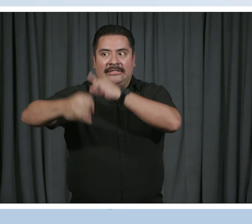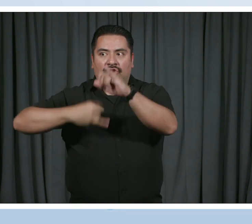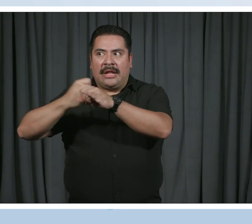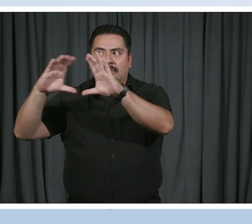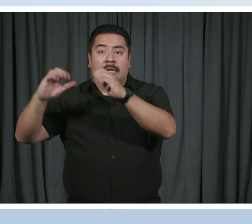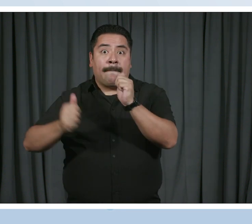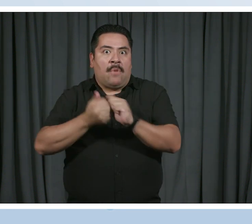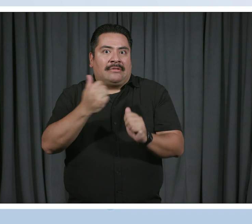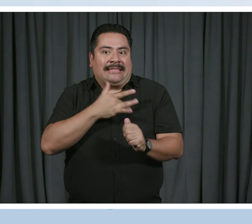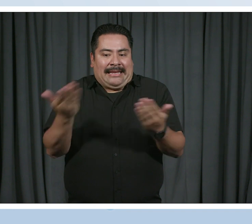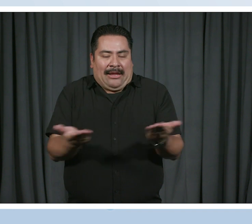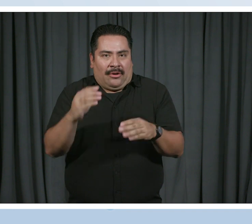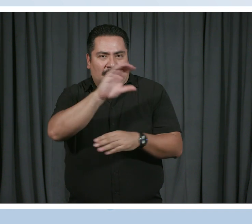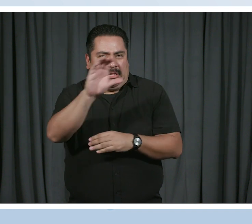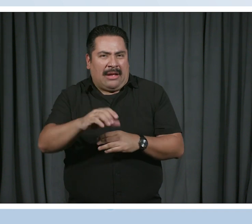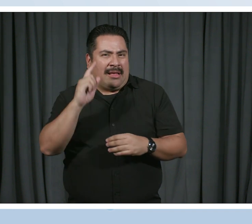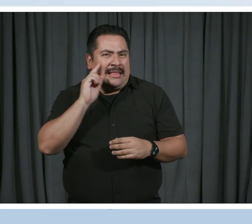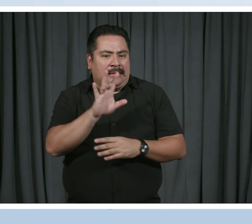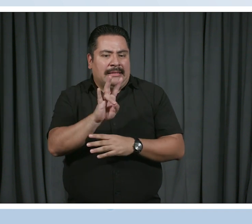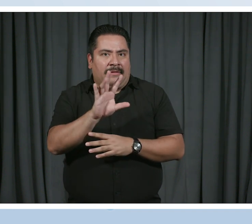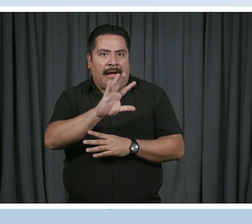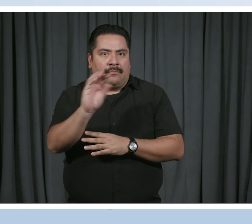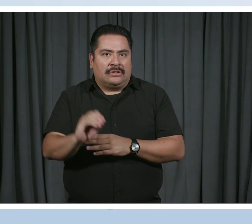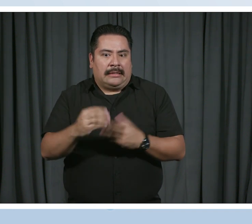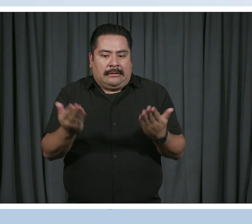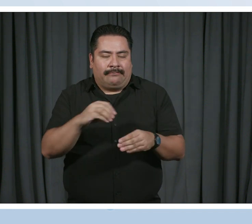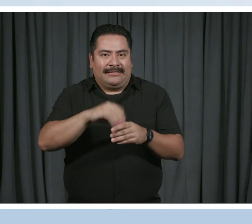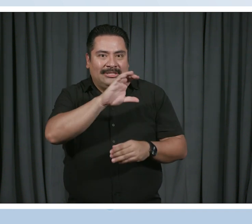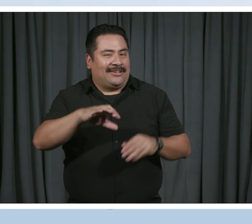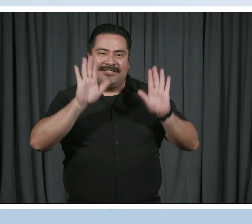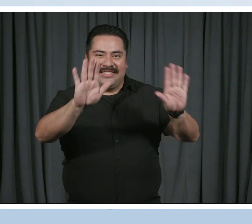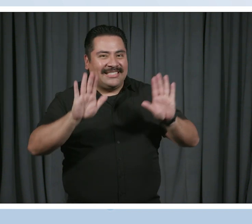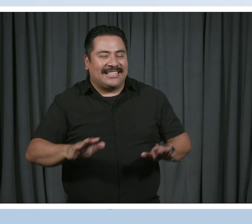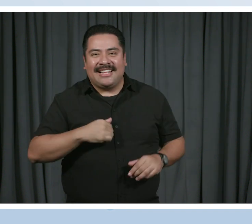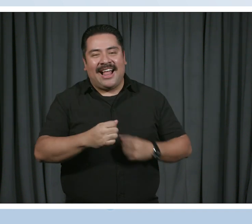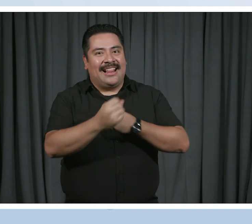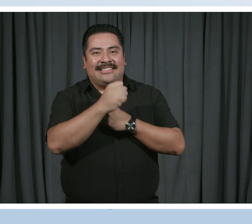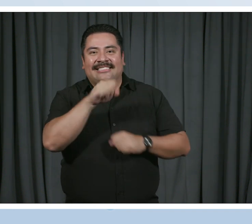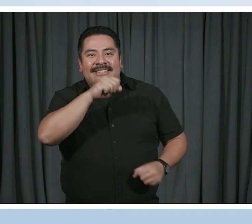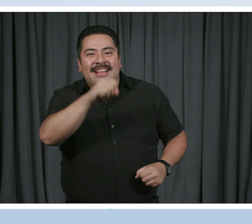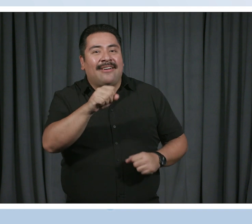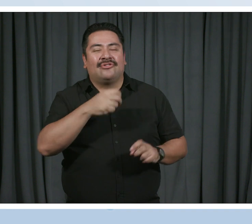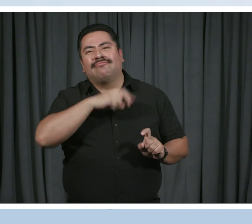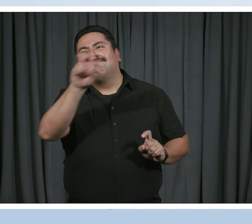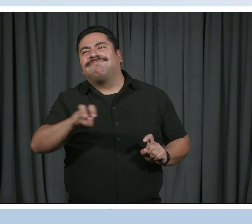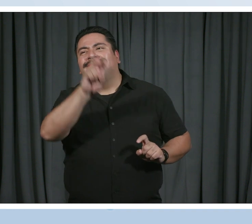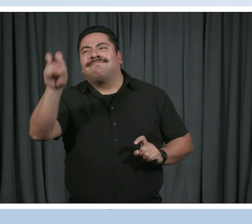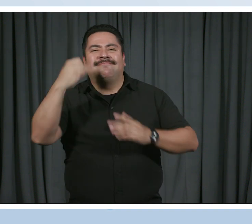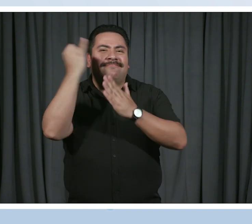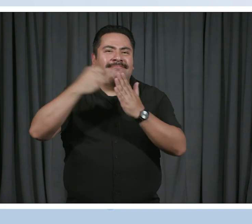majority. I'd say probably a good 75% of them are here. It's just fantastic. I just love to travel and paint.